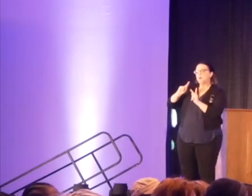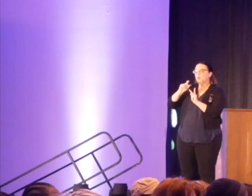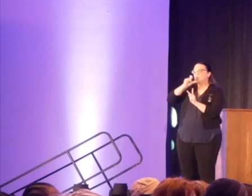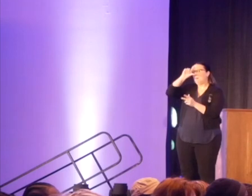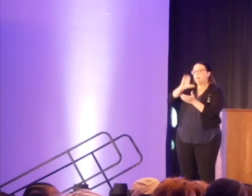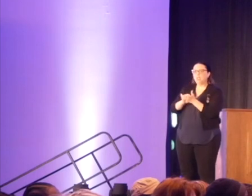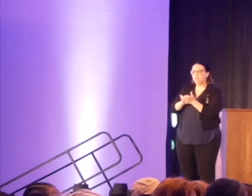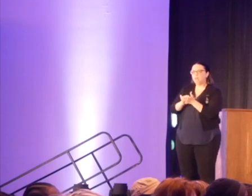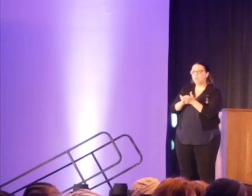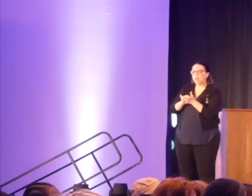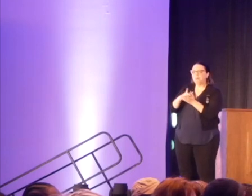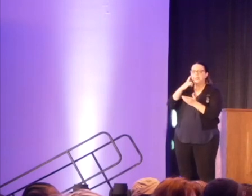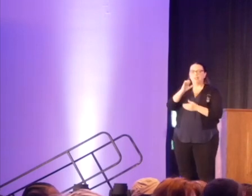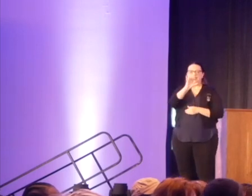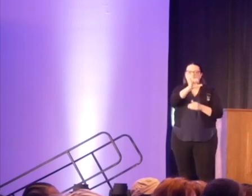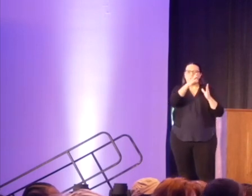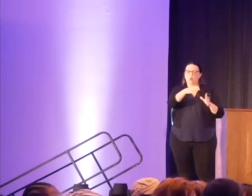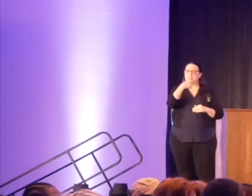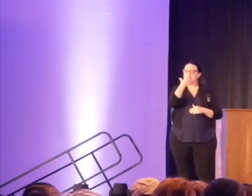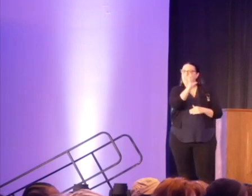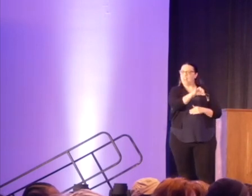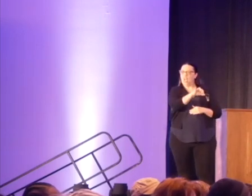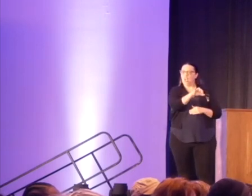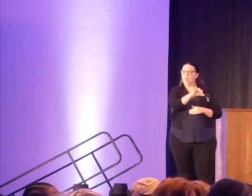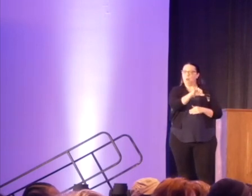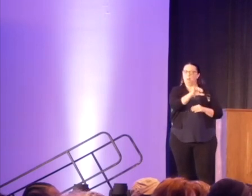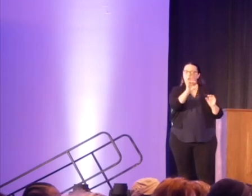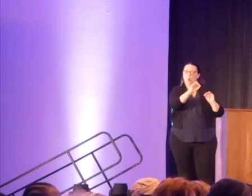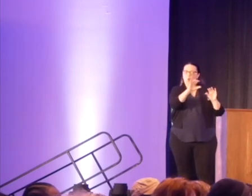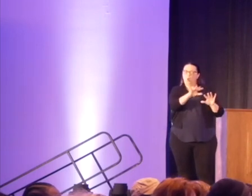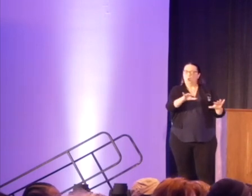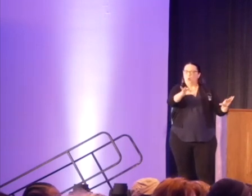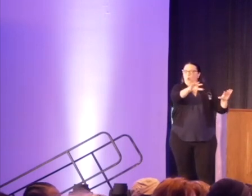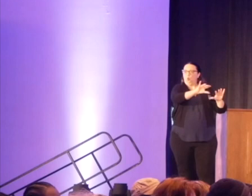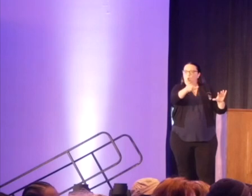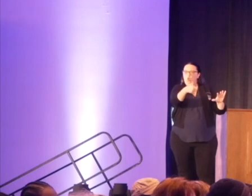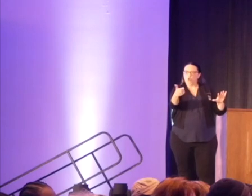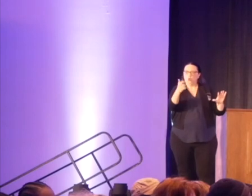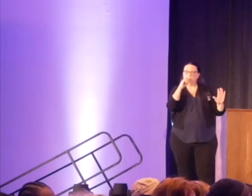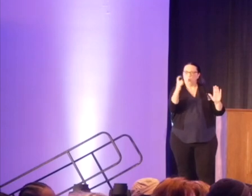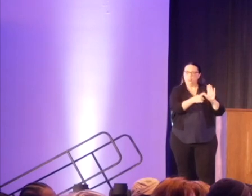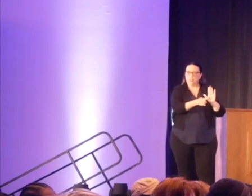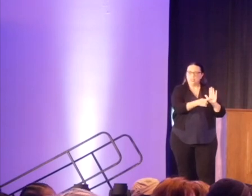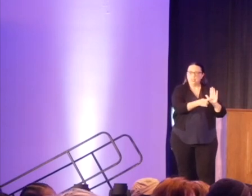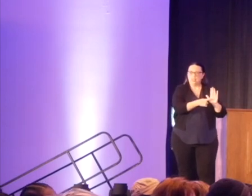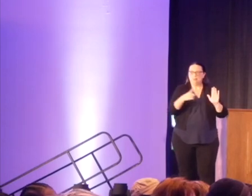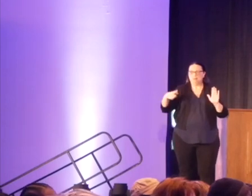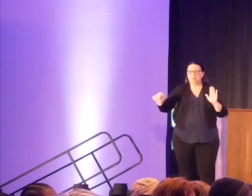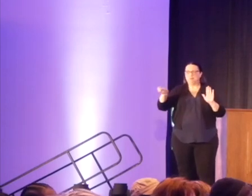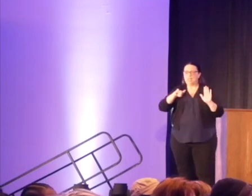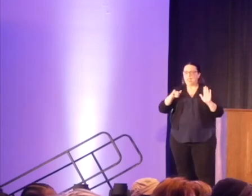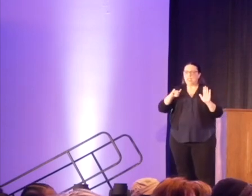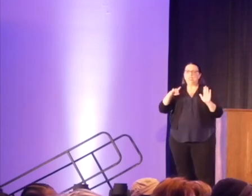person said that to you and nobody's around. So, you have to be comfortable with that. I think that I've only had one professor at my